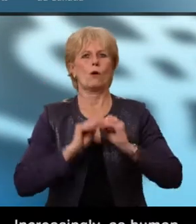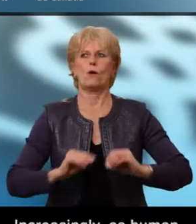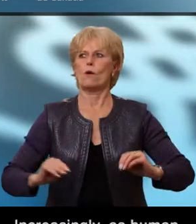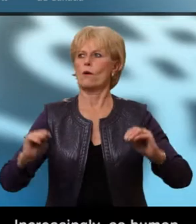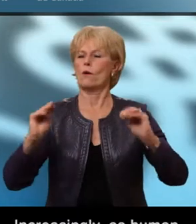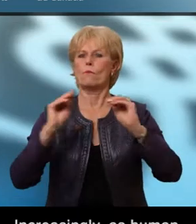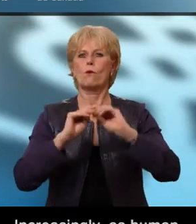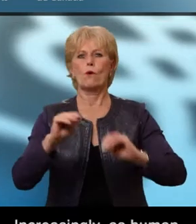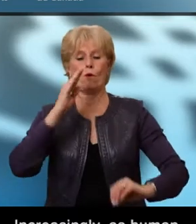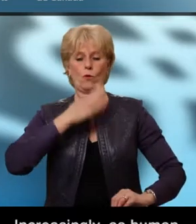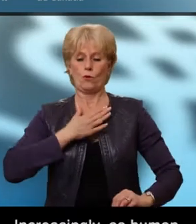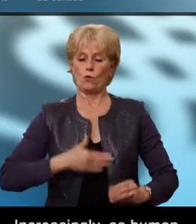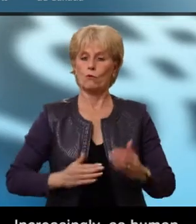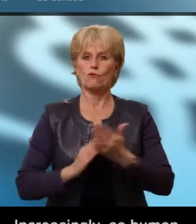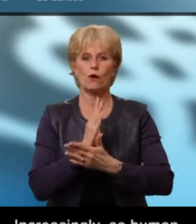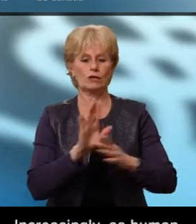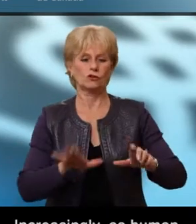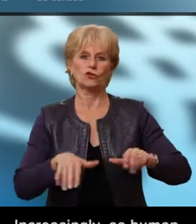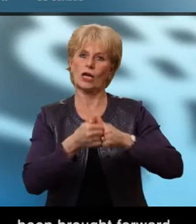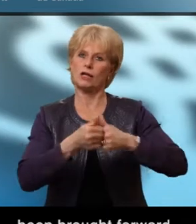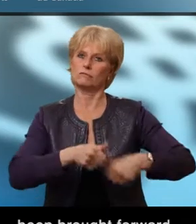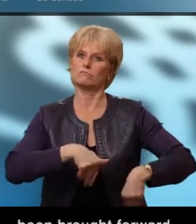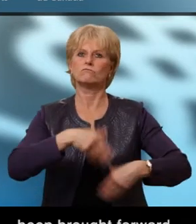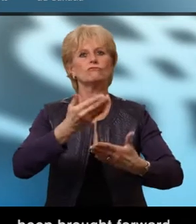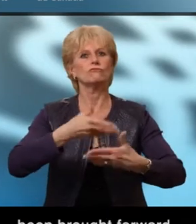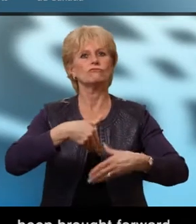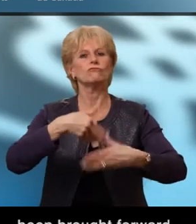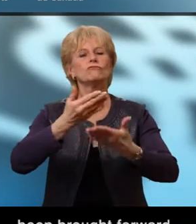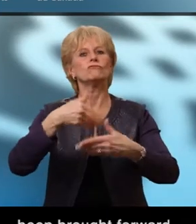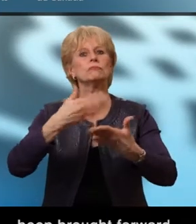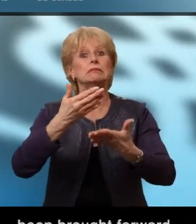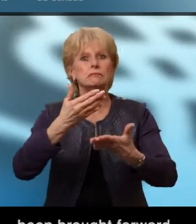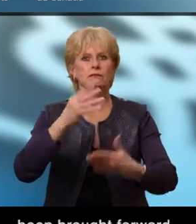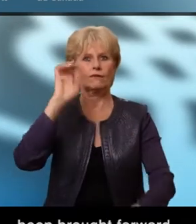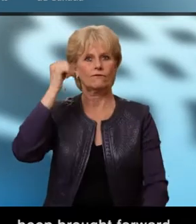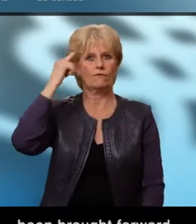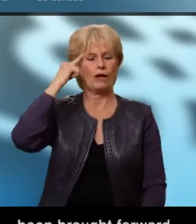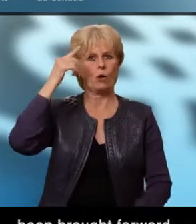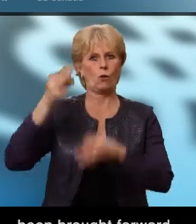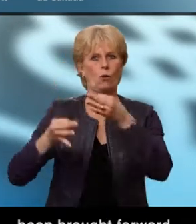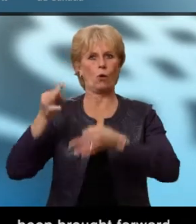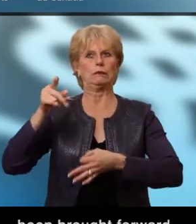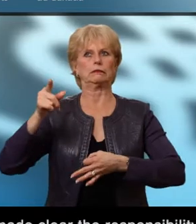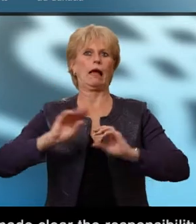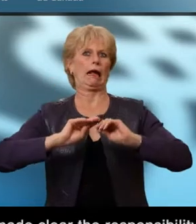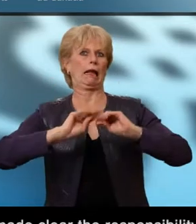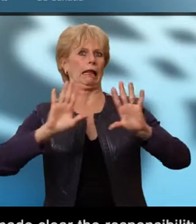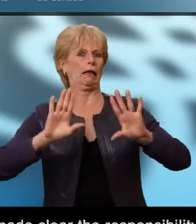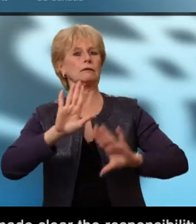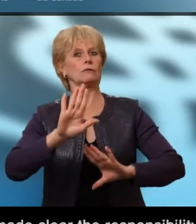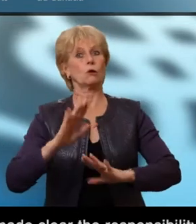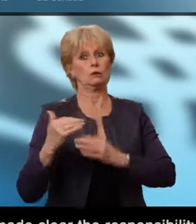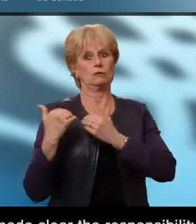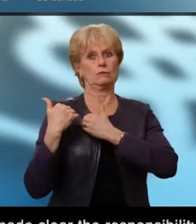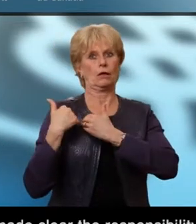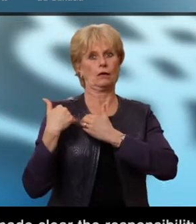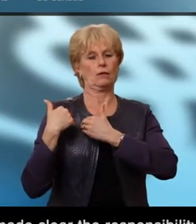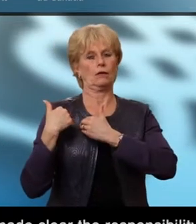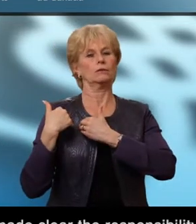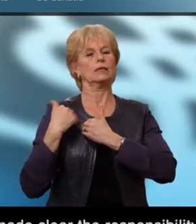Increasingly, as human rights challenges have been brought forward, the Federal Court has made clear the responsibility to uphold